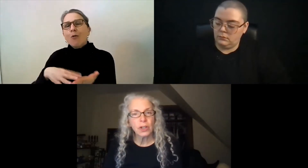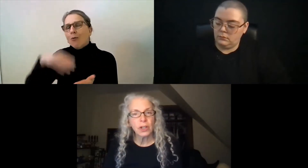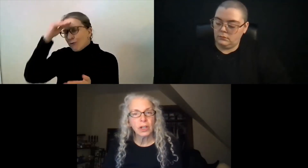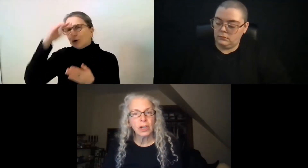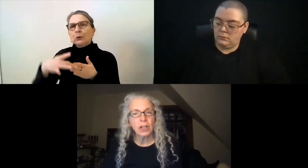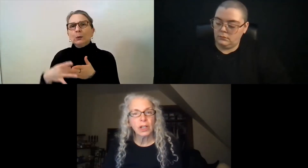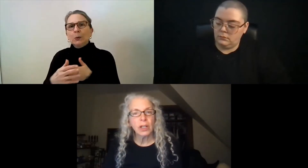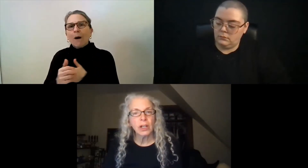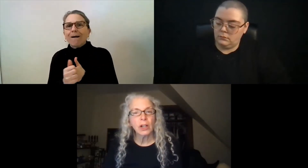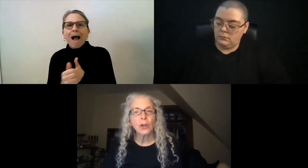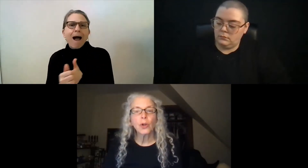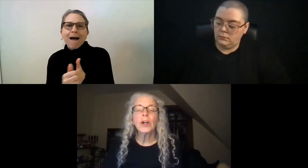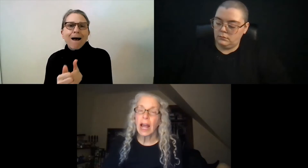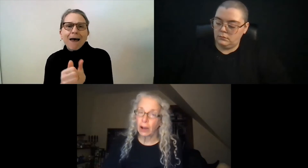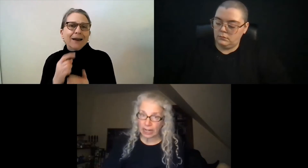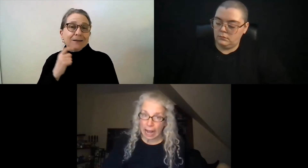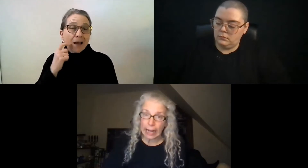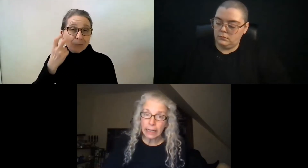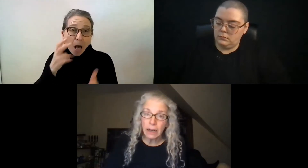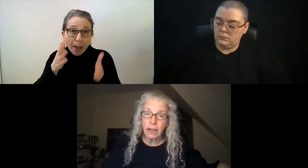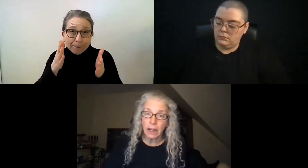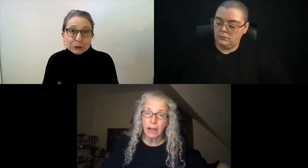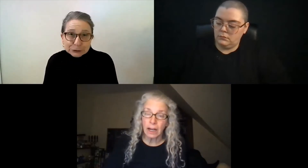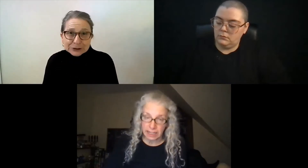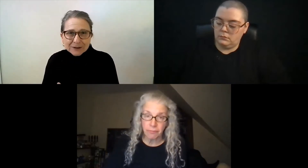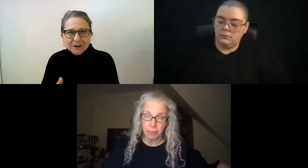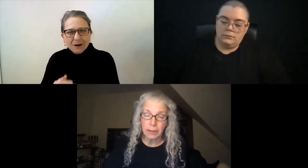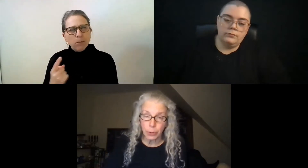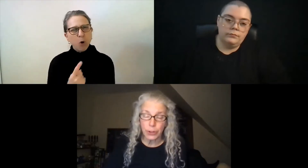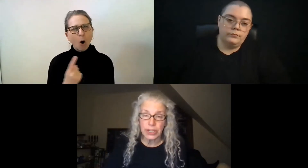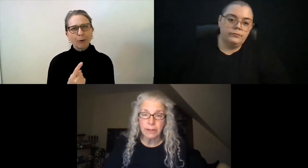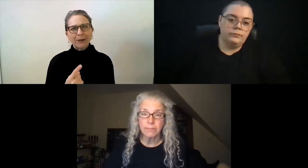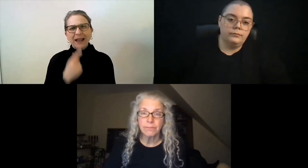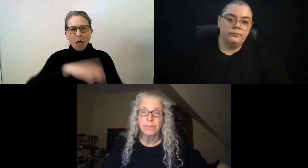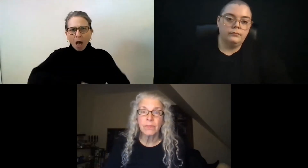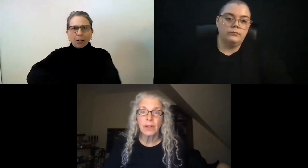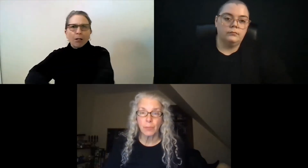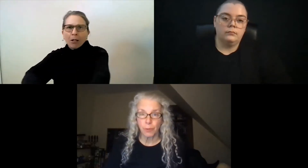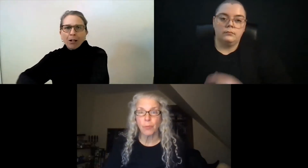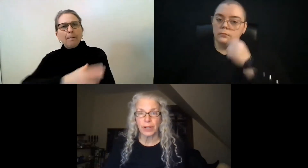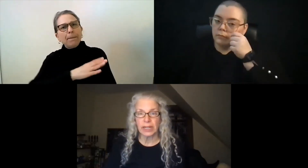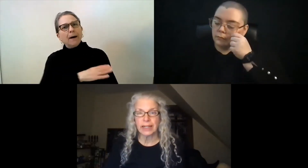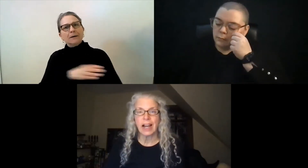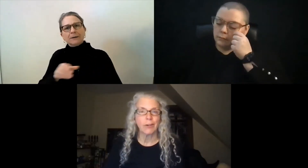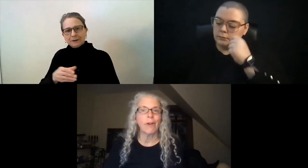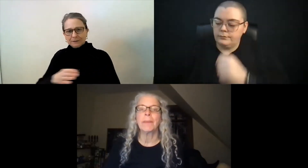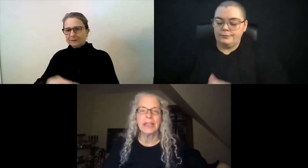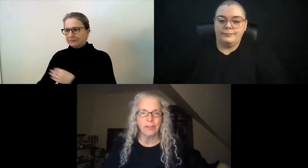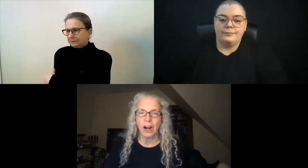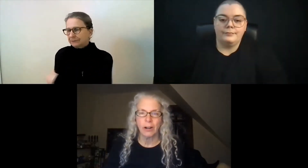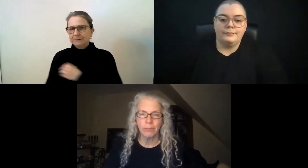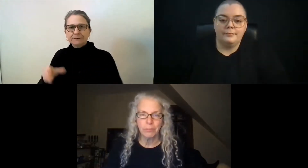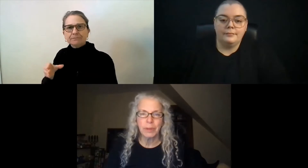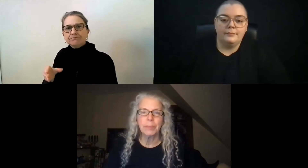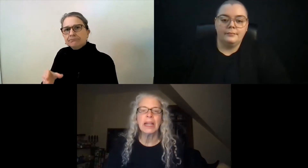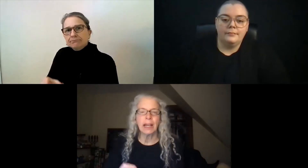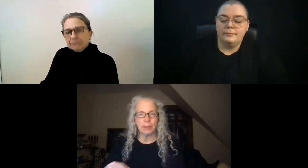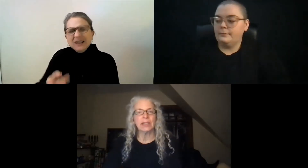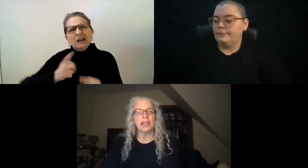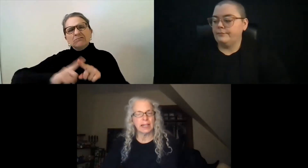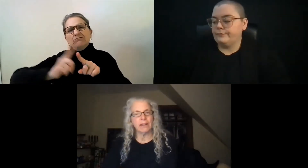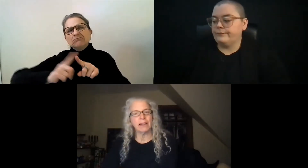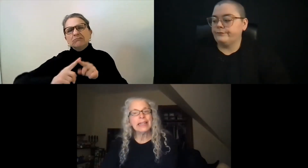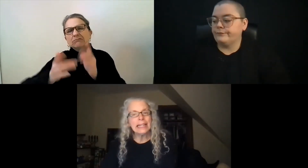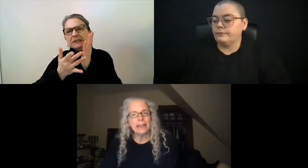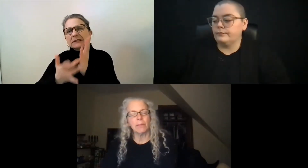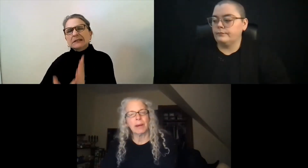learn how to guide a deaf-blind person appropriately, not grabbing their arm, but being able